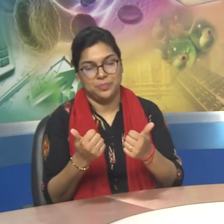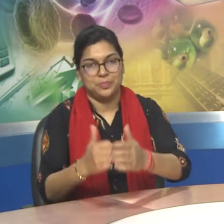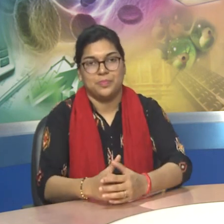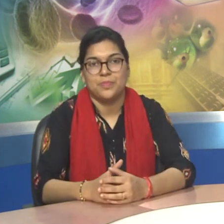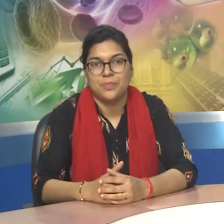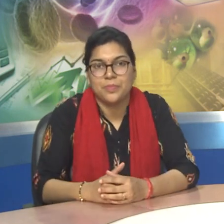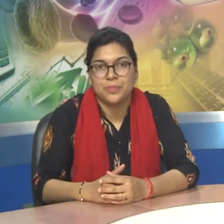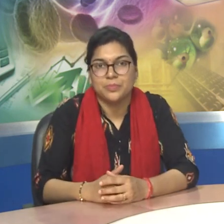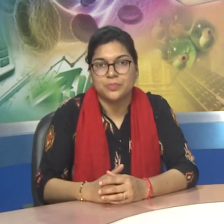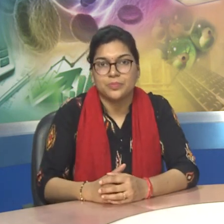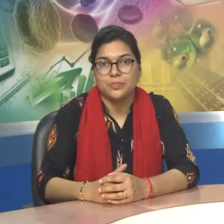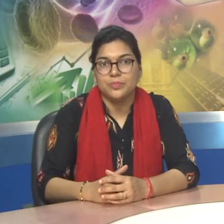Point 4